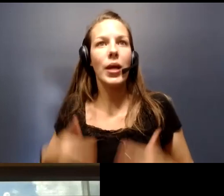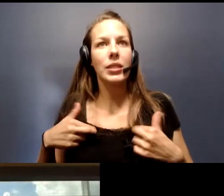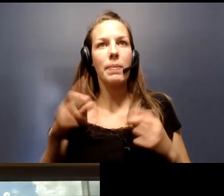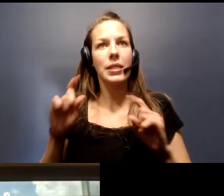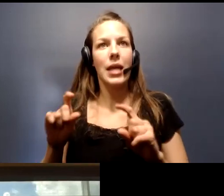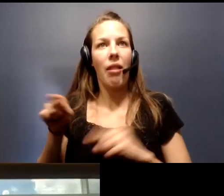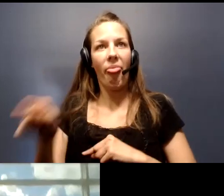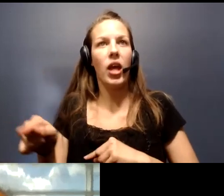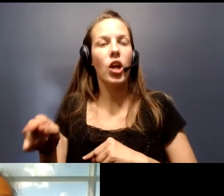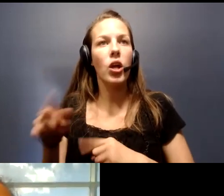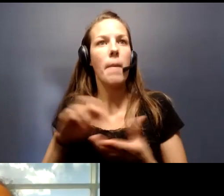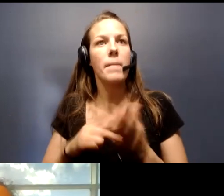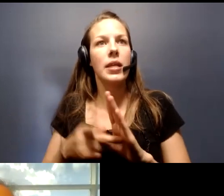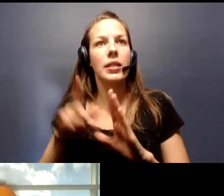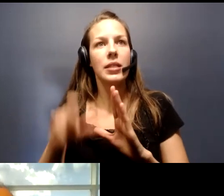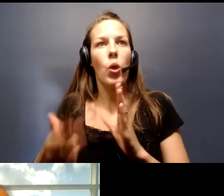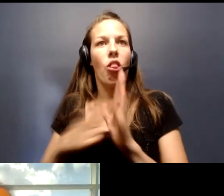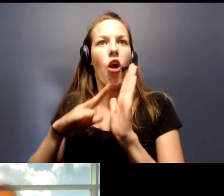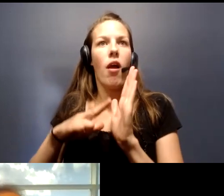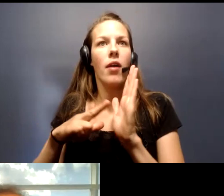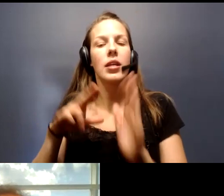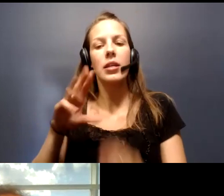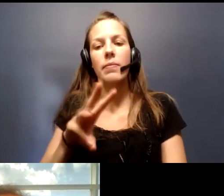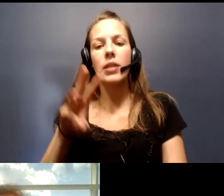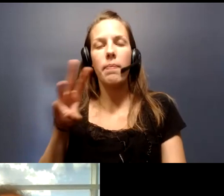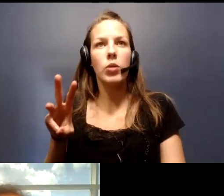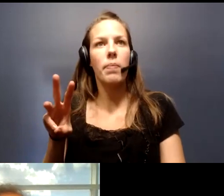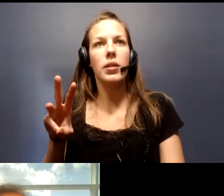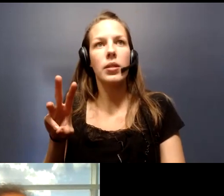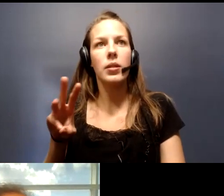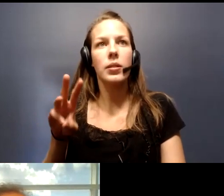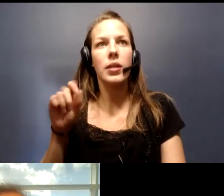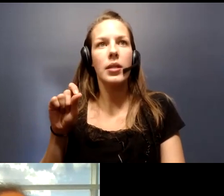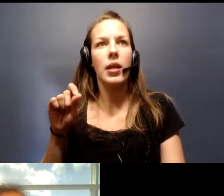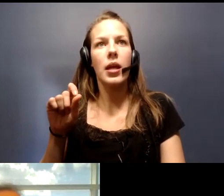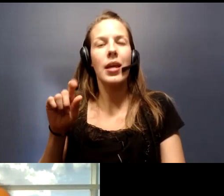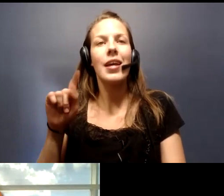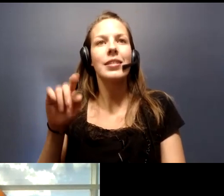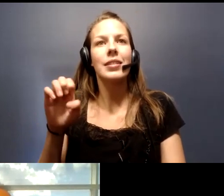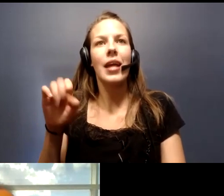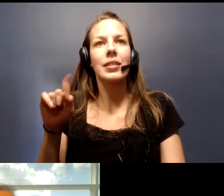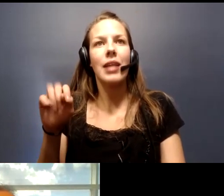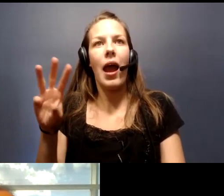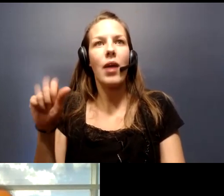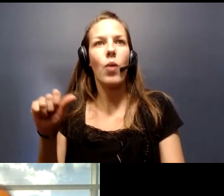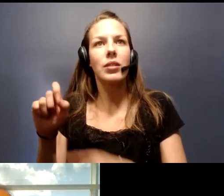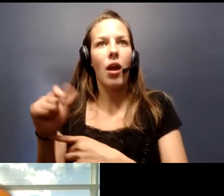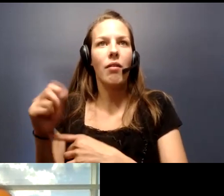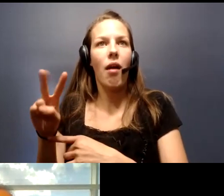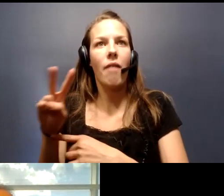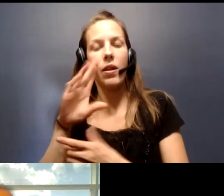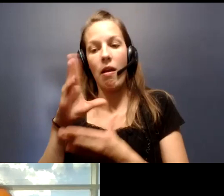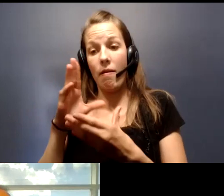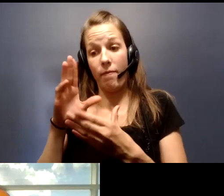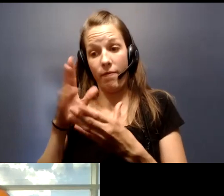this site, they need to log on to www.testiowa.gov, complete an